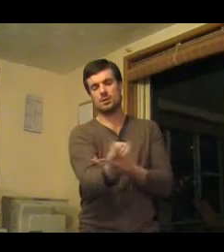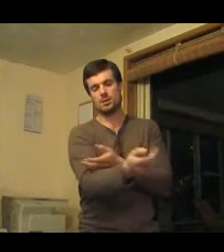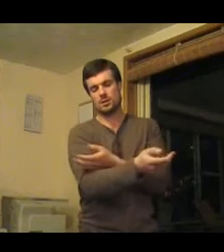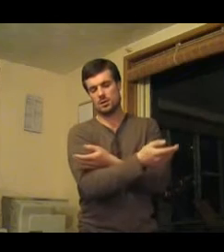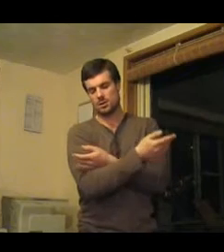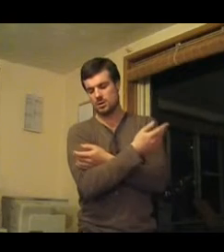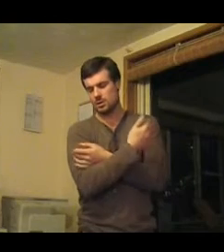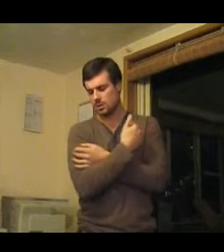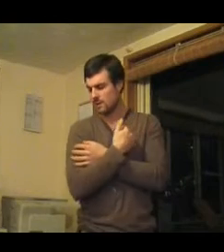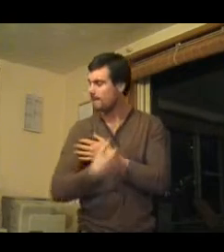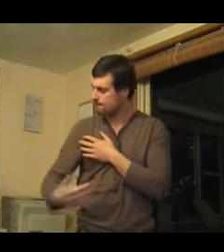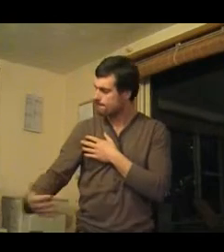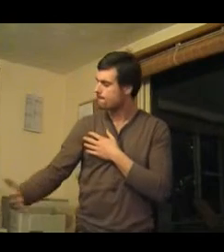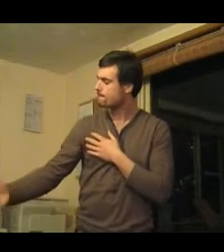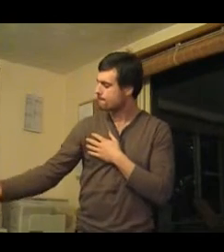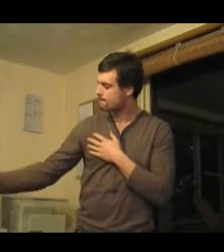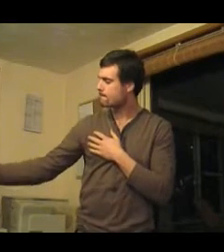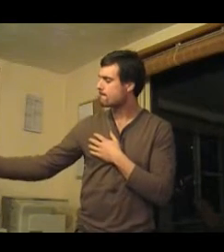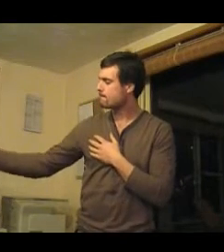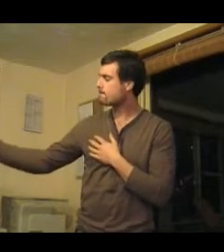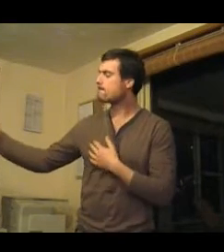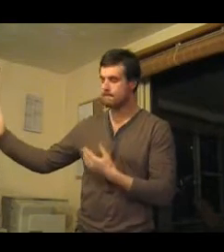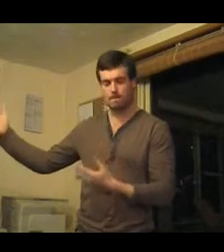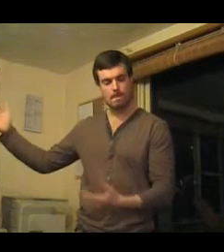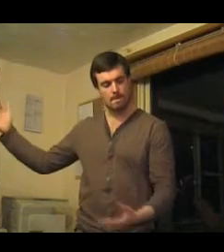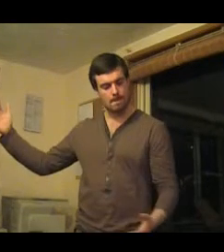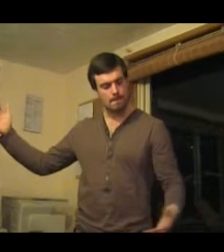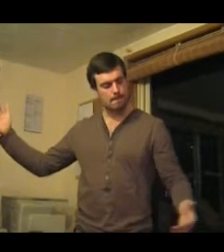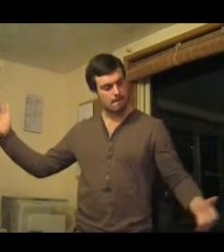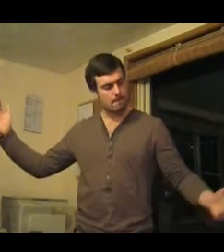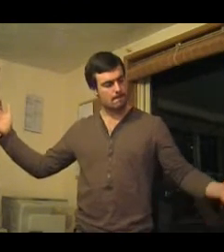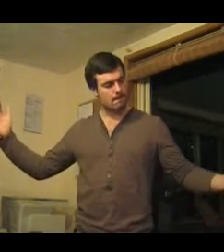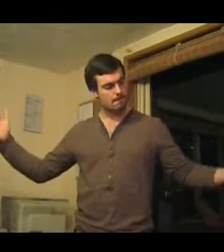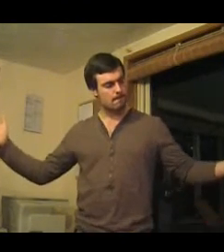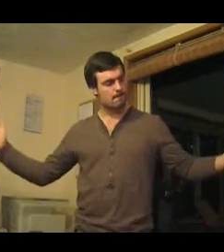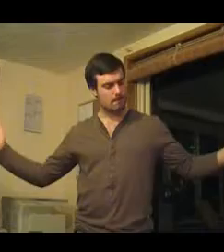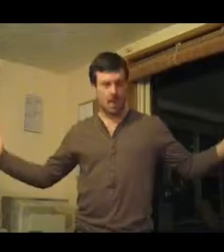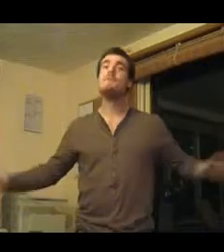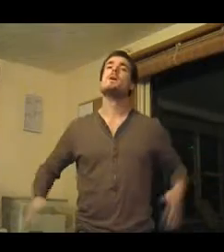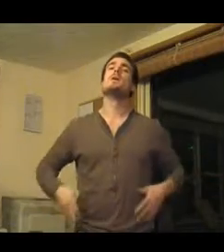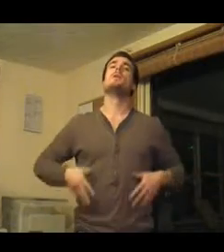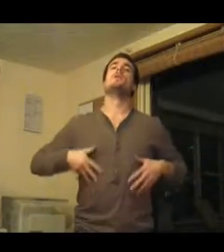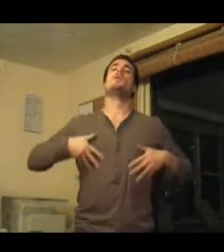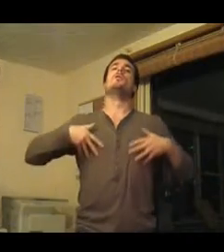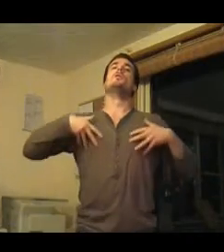Your Arms I Feel You